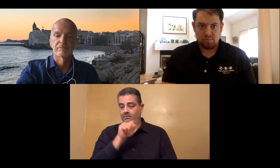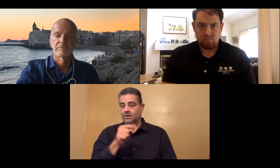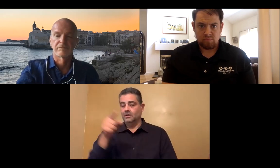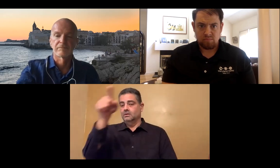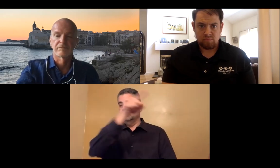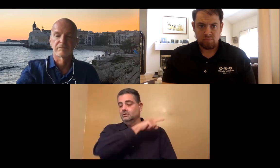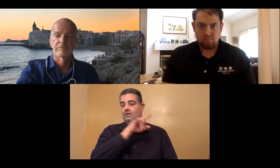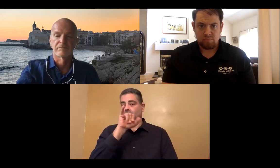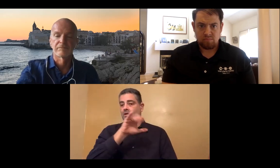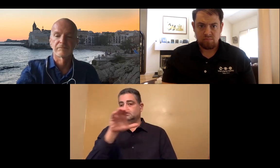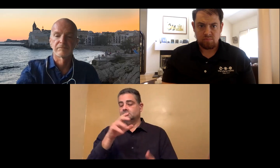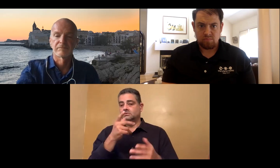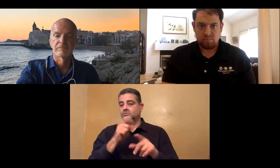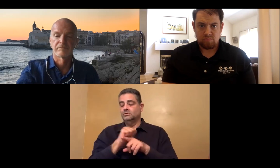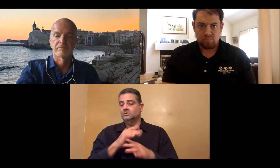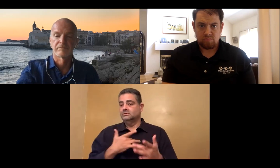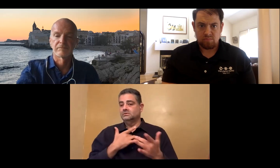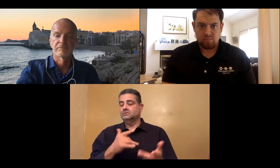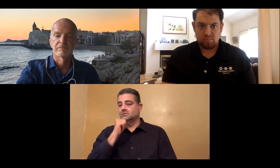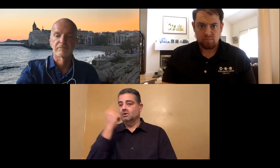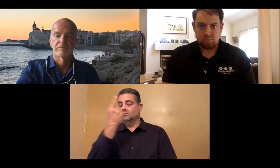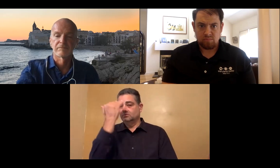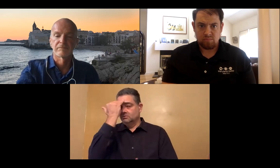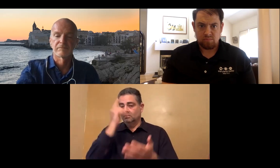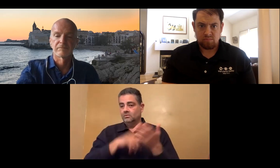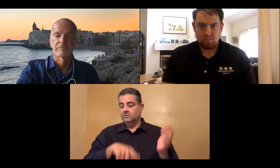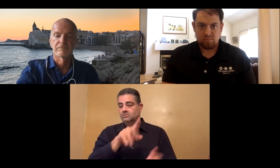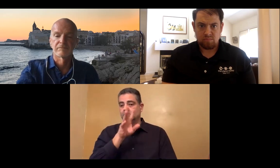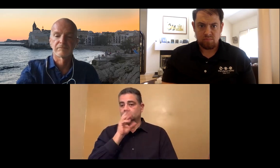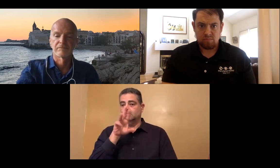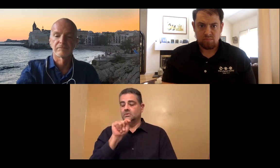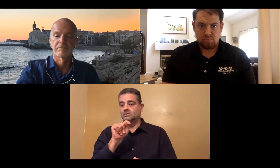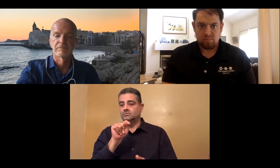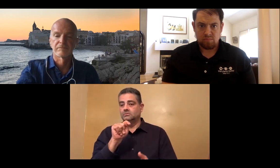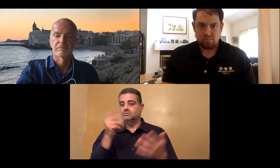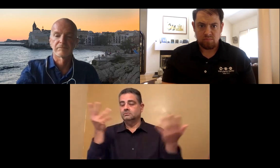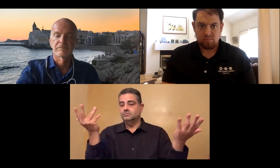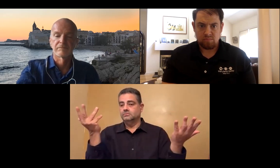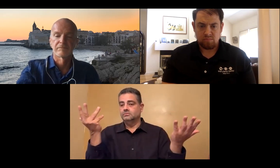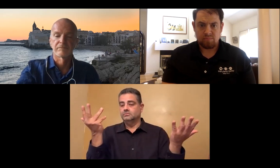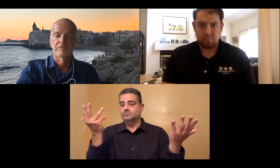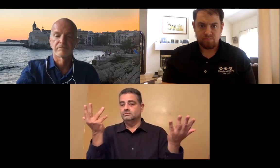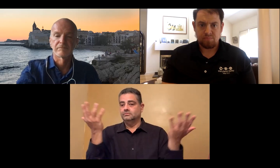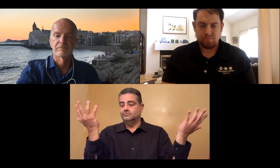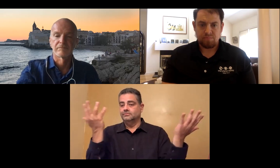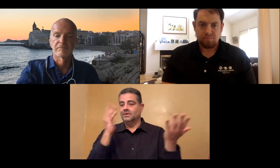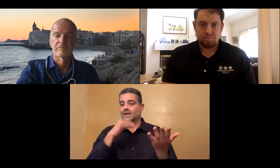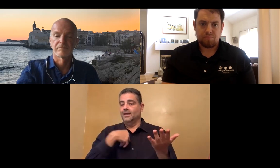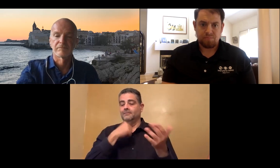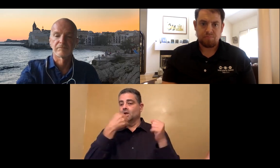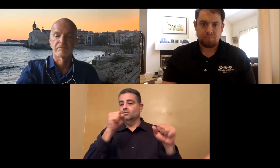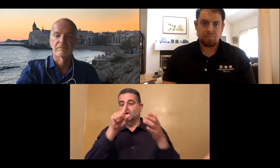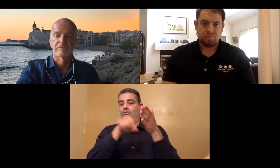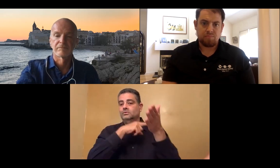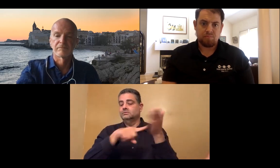If they say I need to contact VRS, you know what VRS is, but many of the people running the ICC programs for states don't even know what